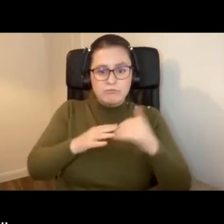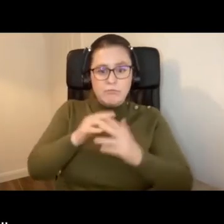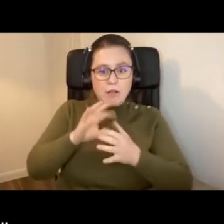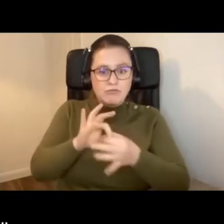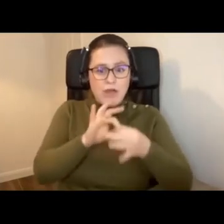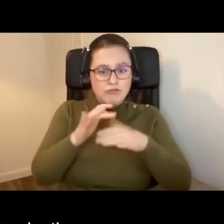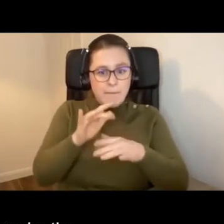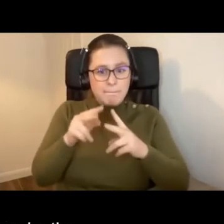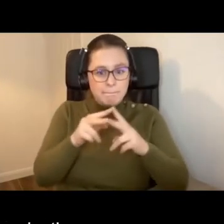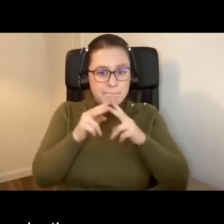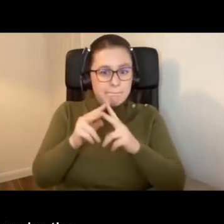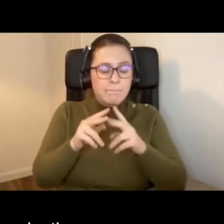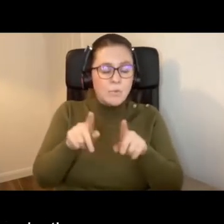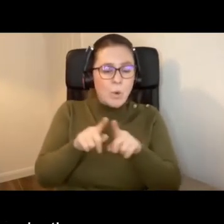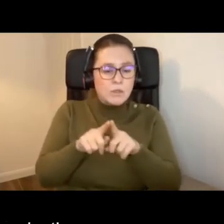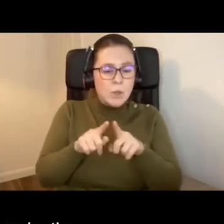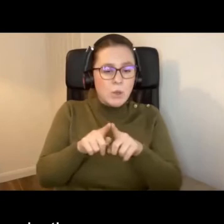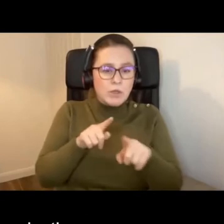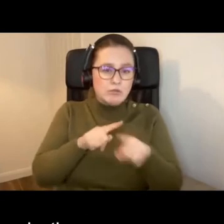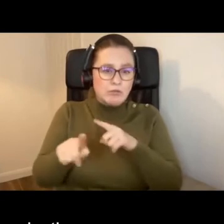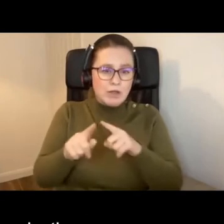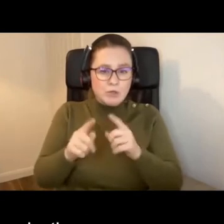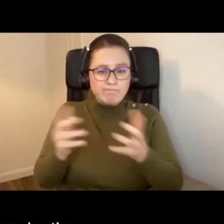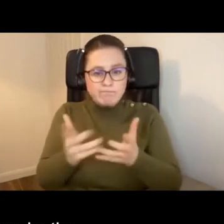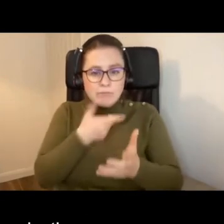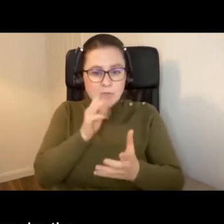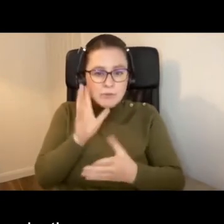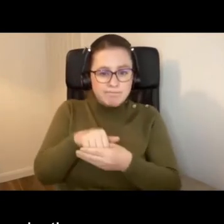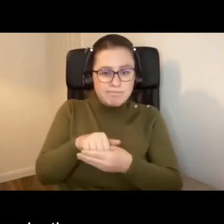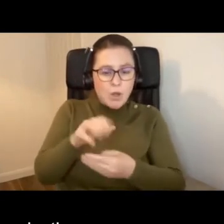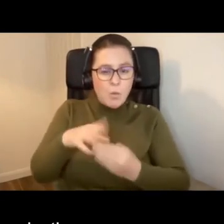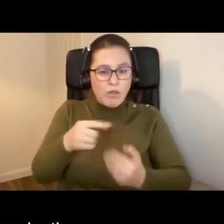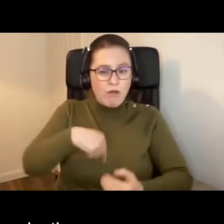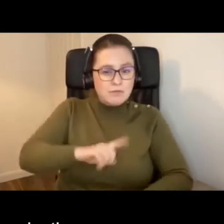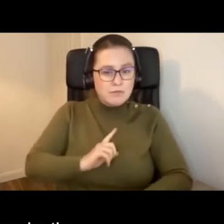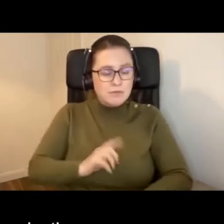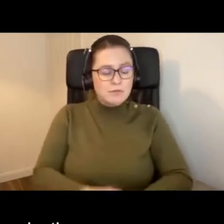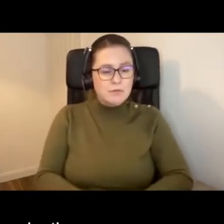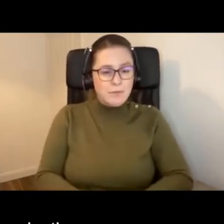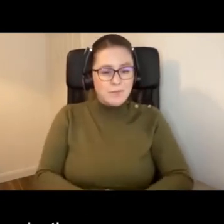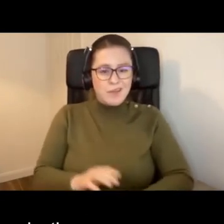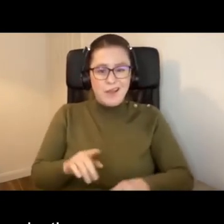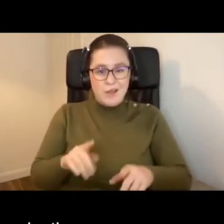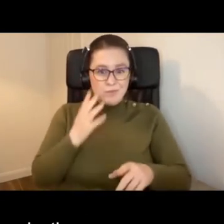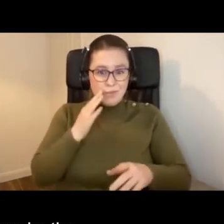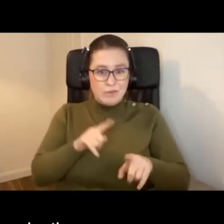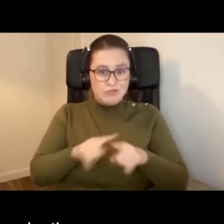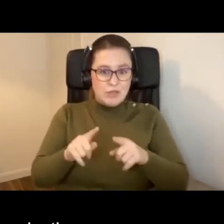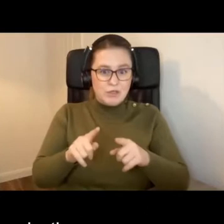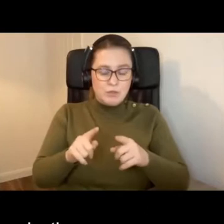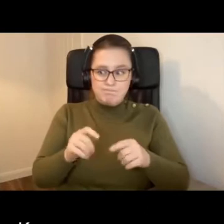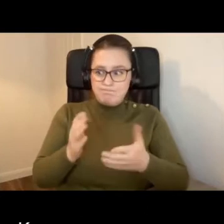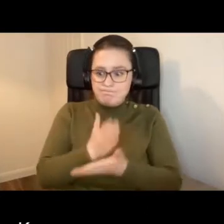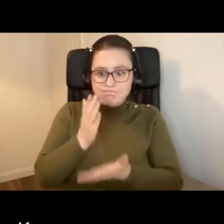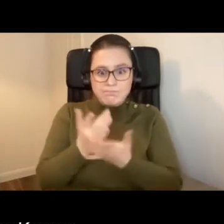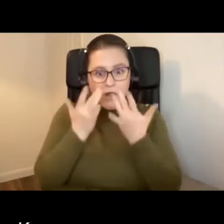and getting people to work with us as we try to make the gallery more inclusive